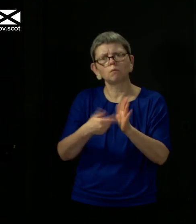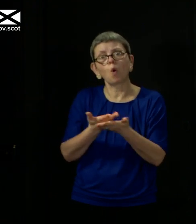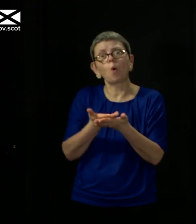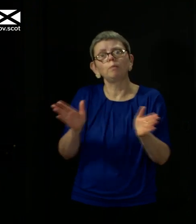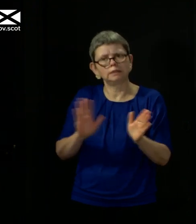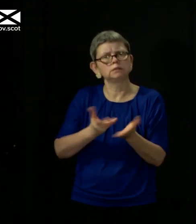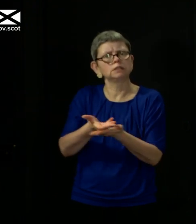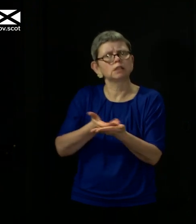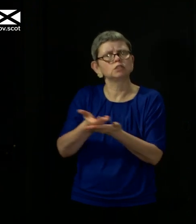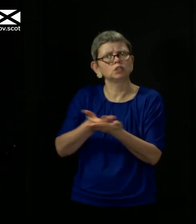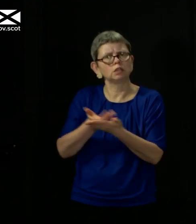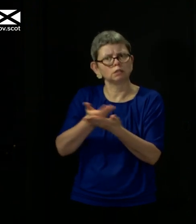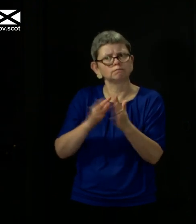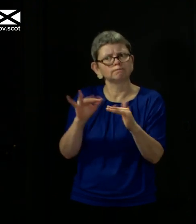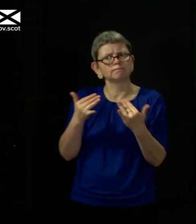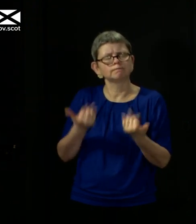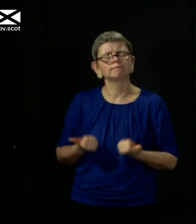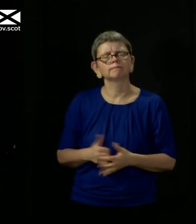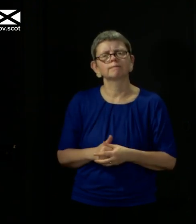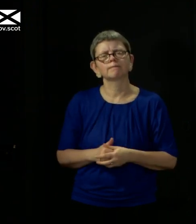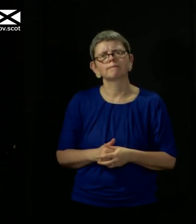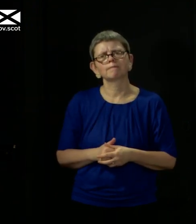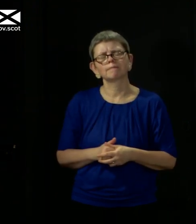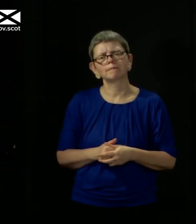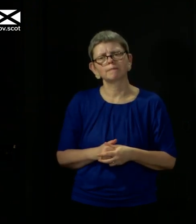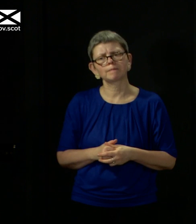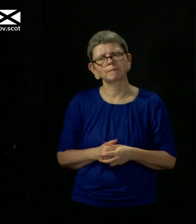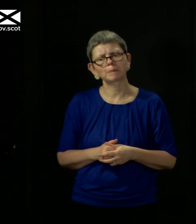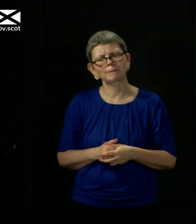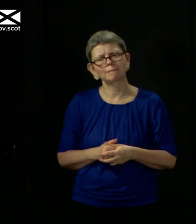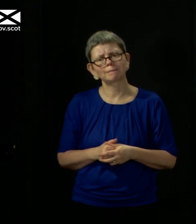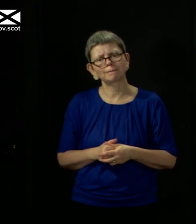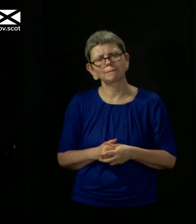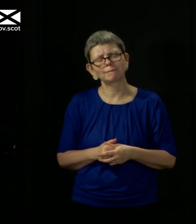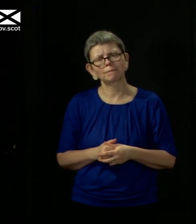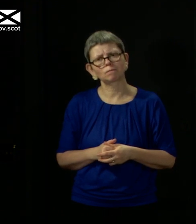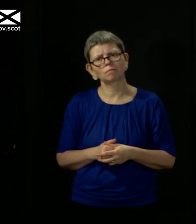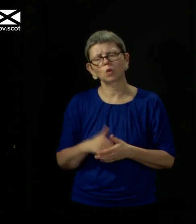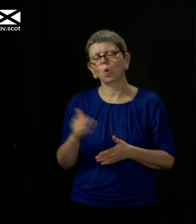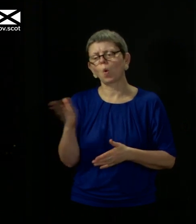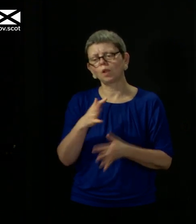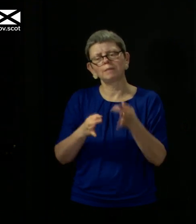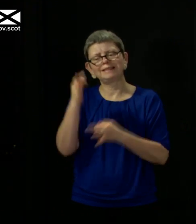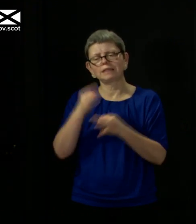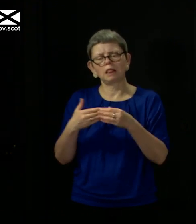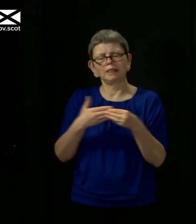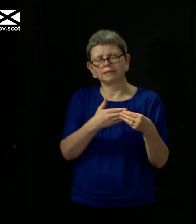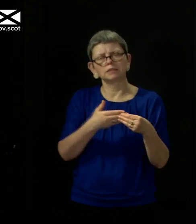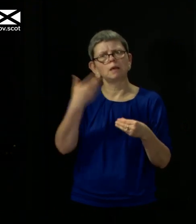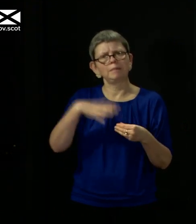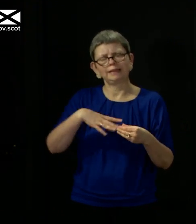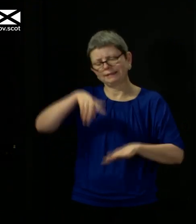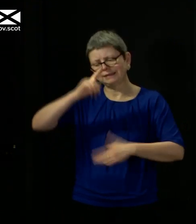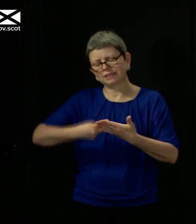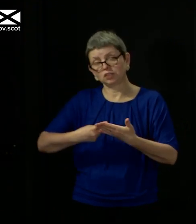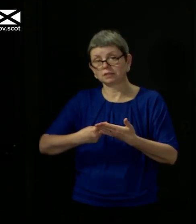the right way to proceed. On the first part of your question, all leaders have been making the best decisions that they